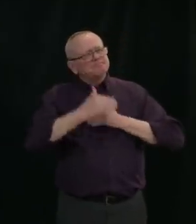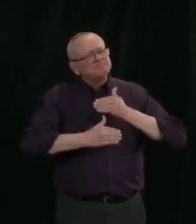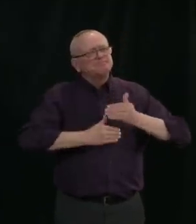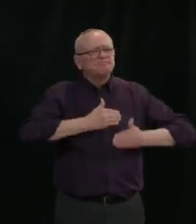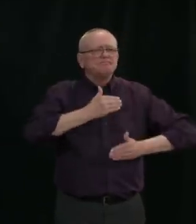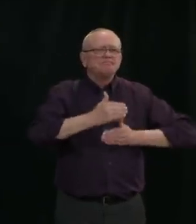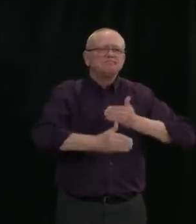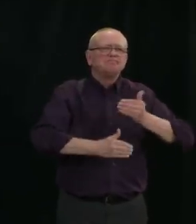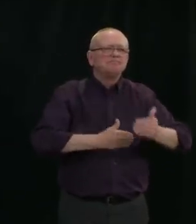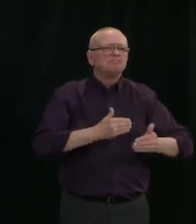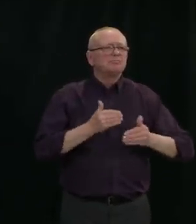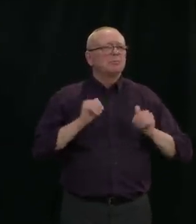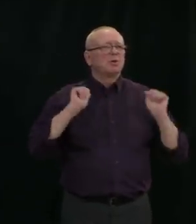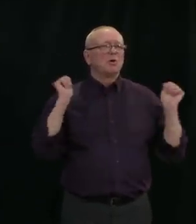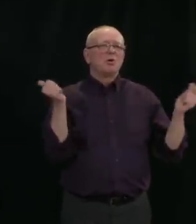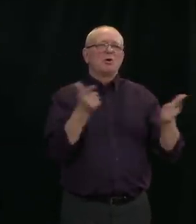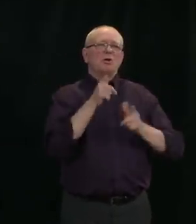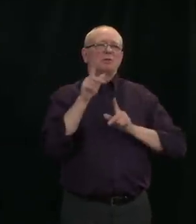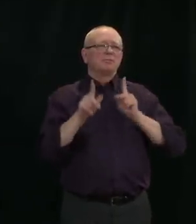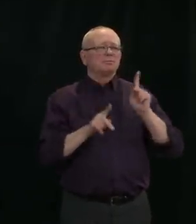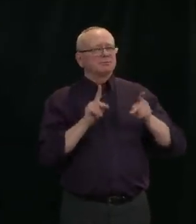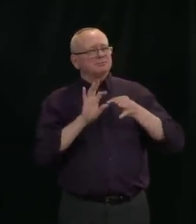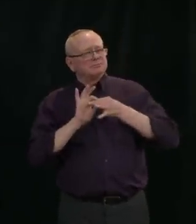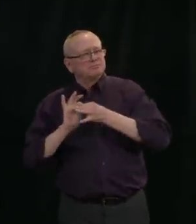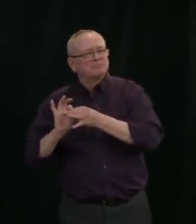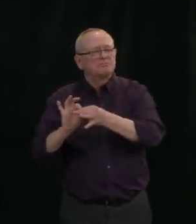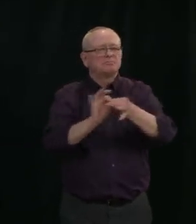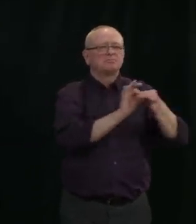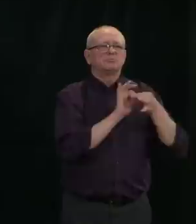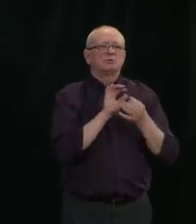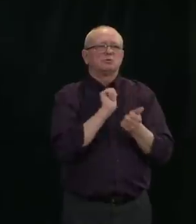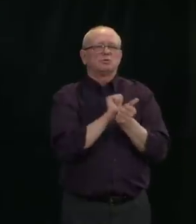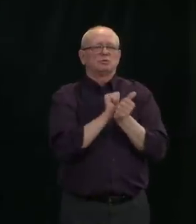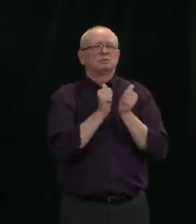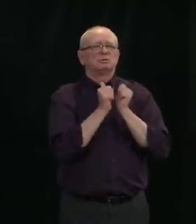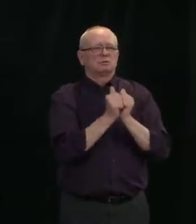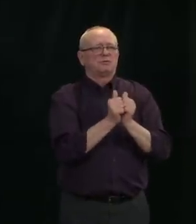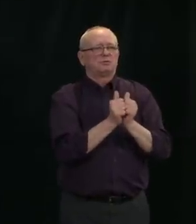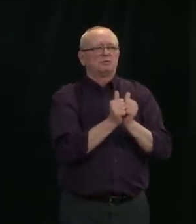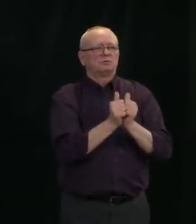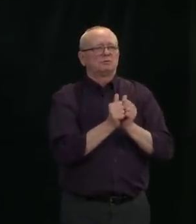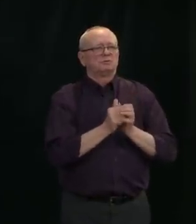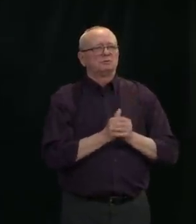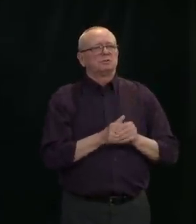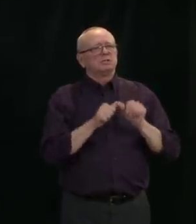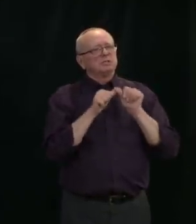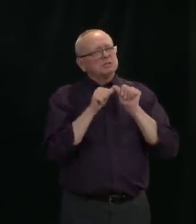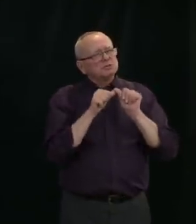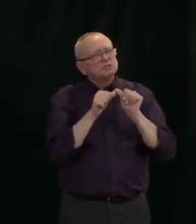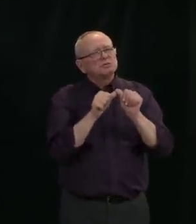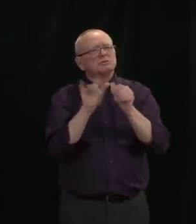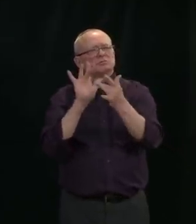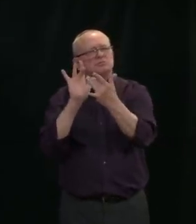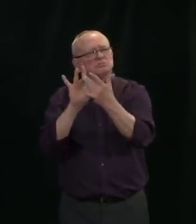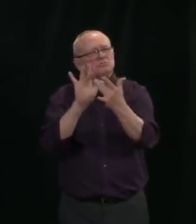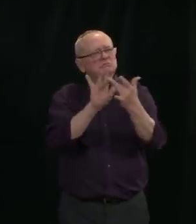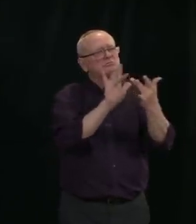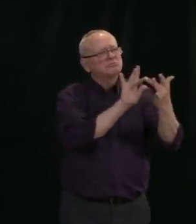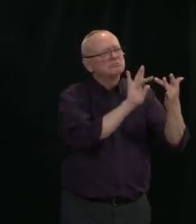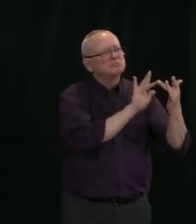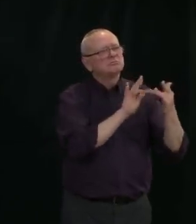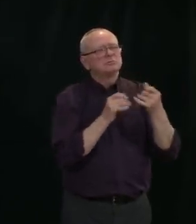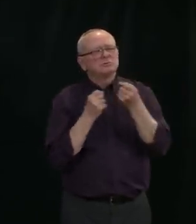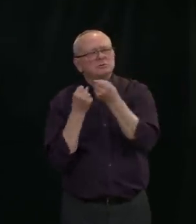effort to respond. I encourage you to continue to reach out to each other for support, especially through virtual means.